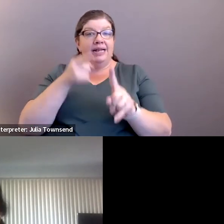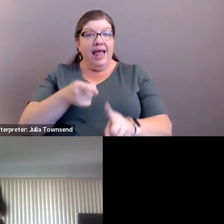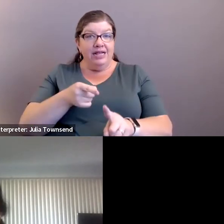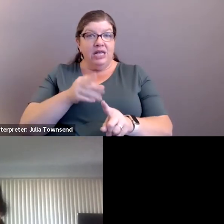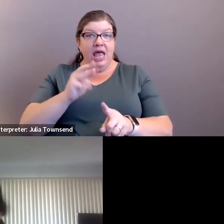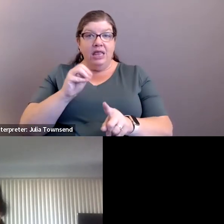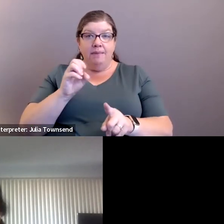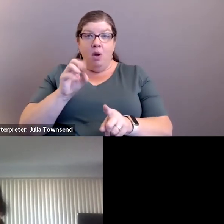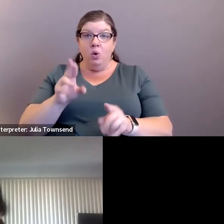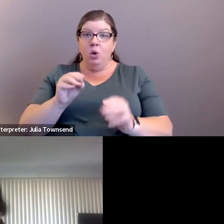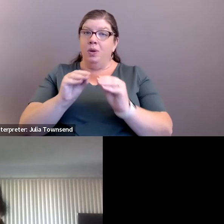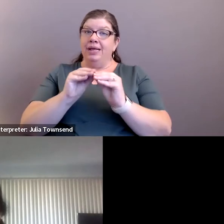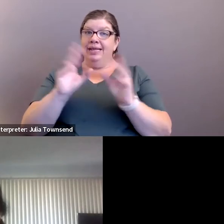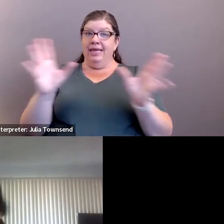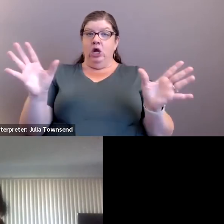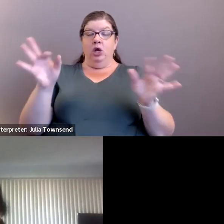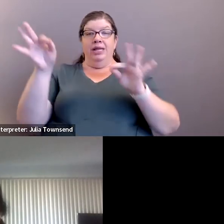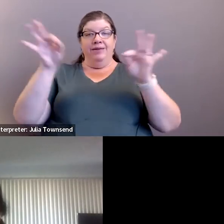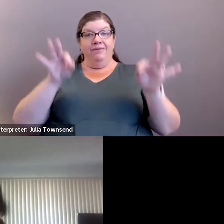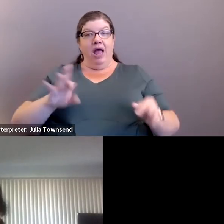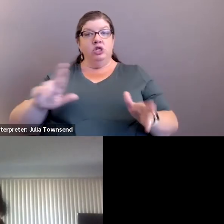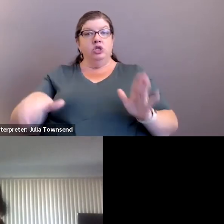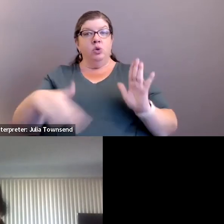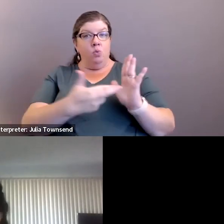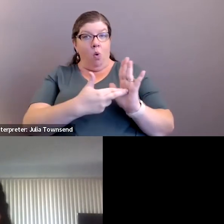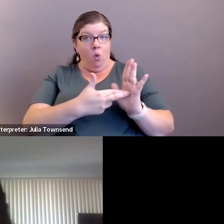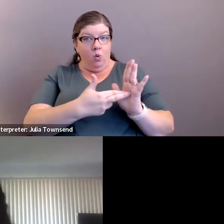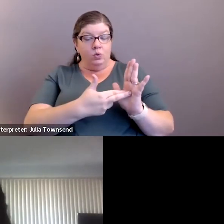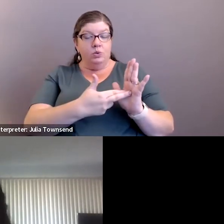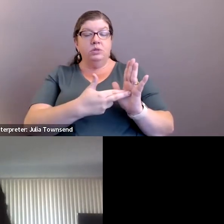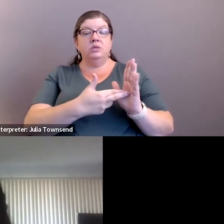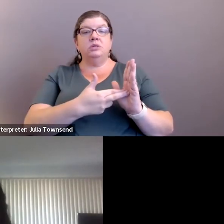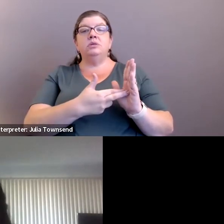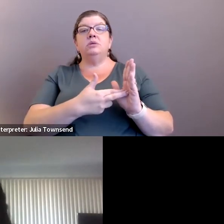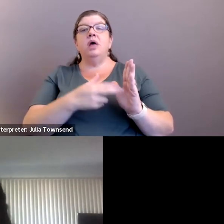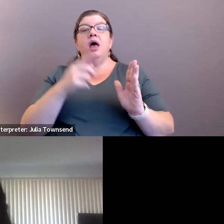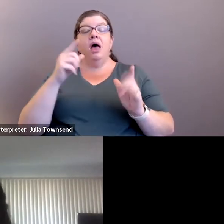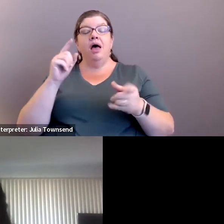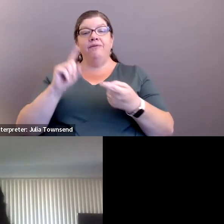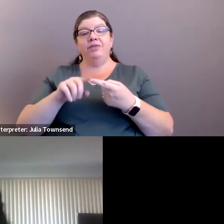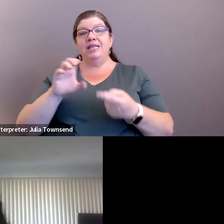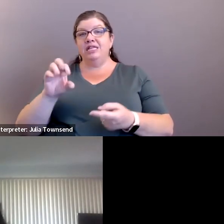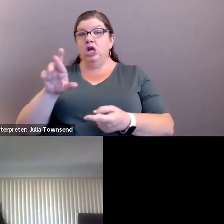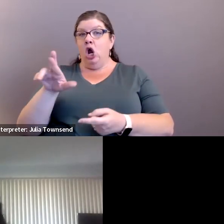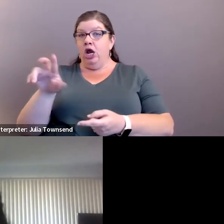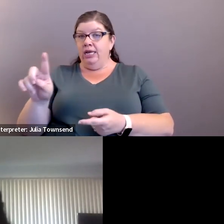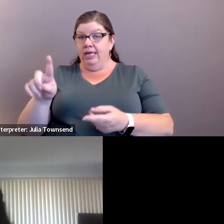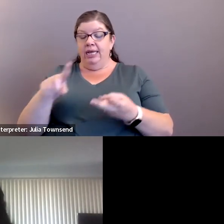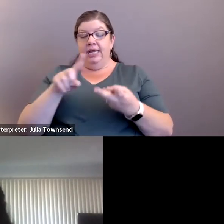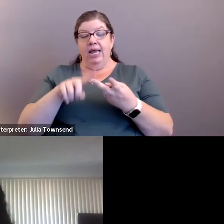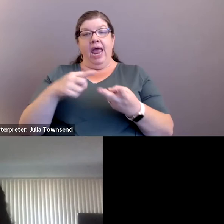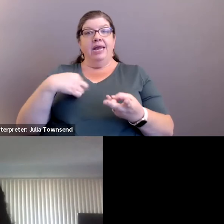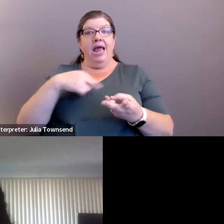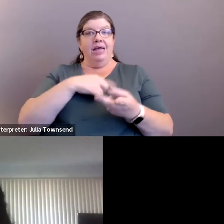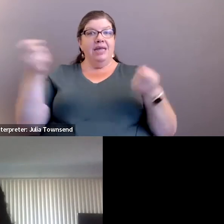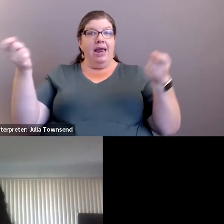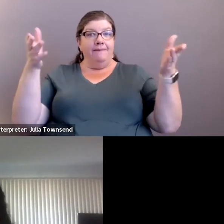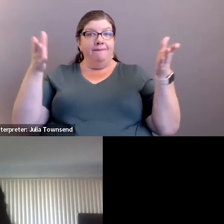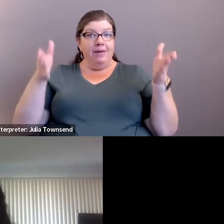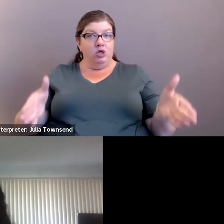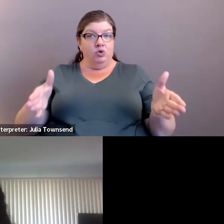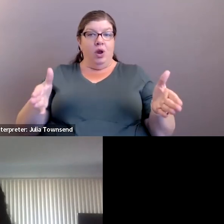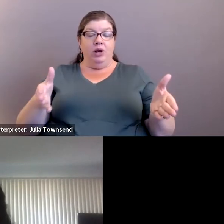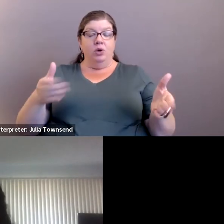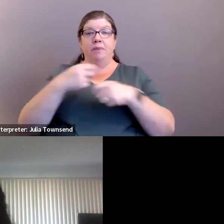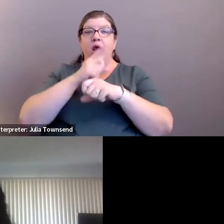It just clearly defines the roles of one, the CRD and us as administrators and